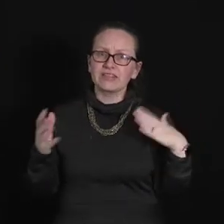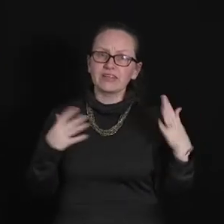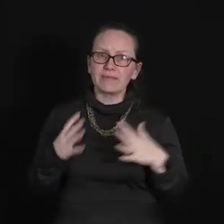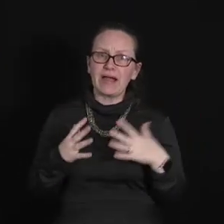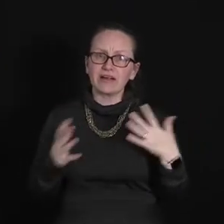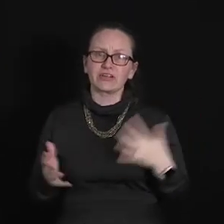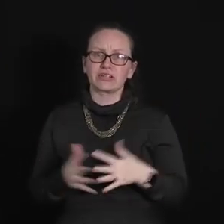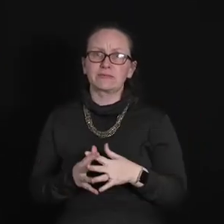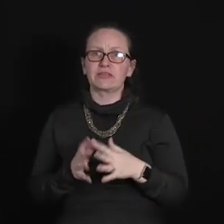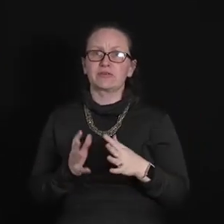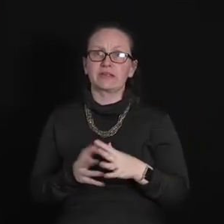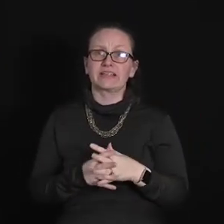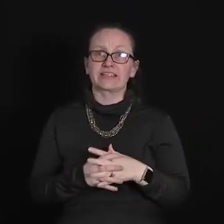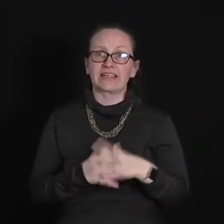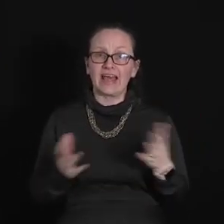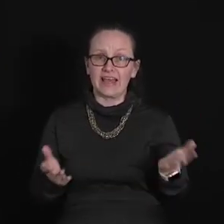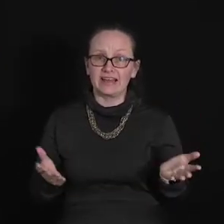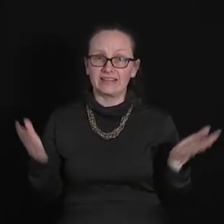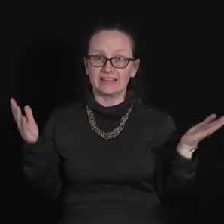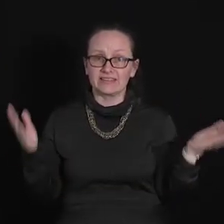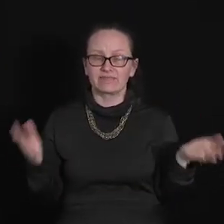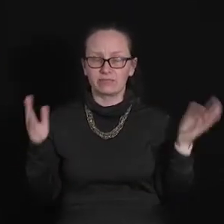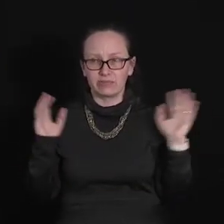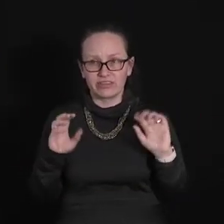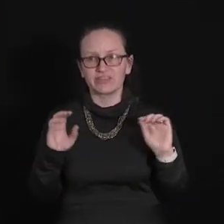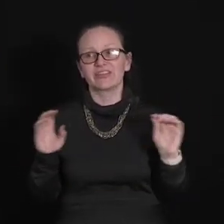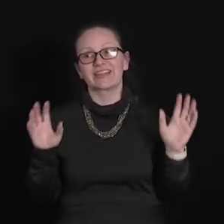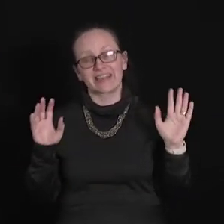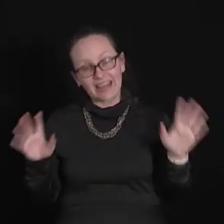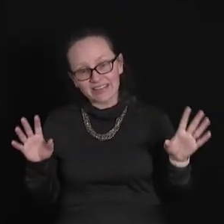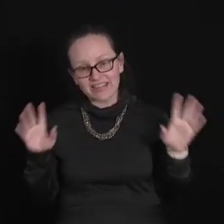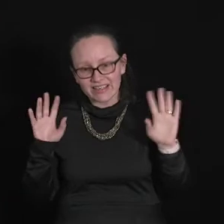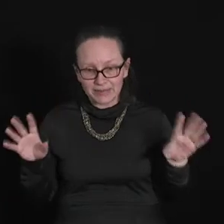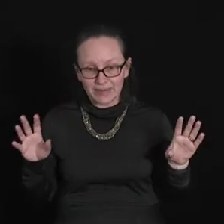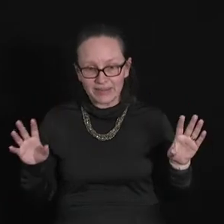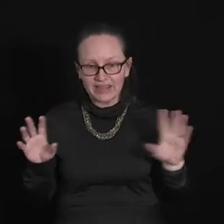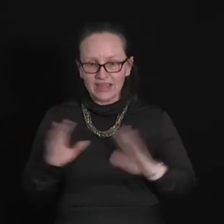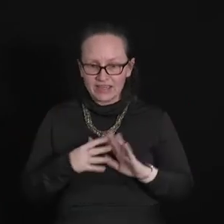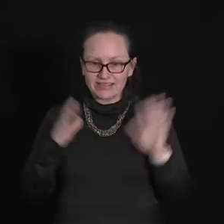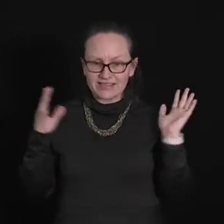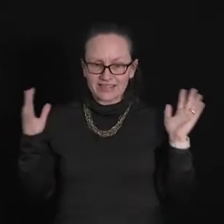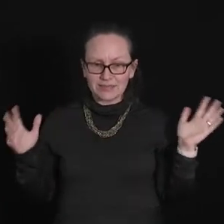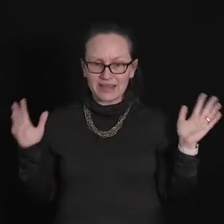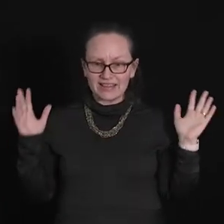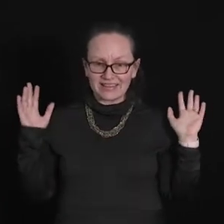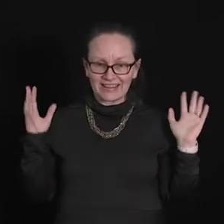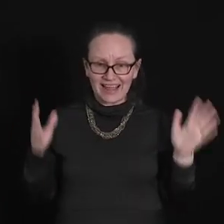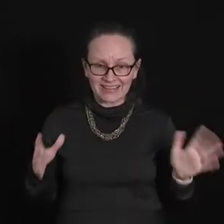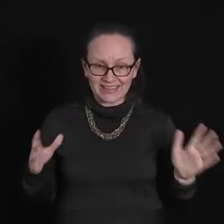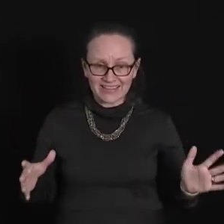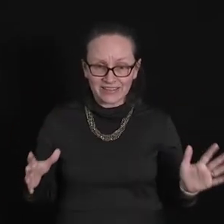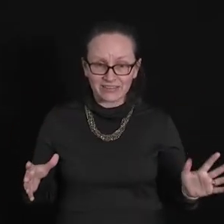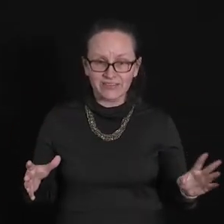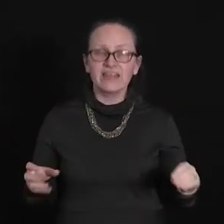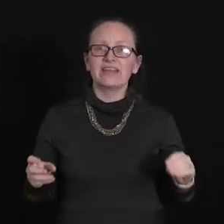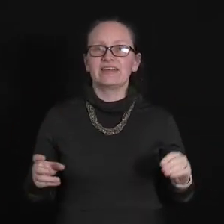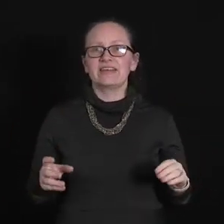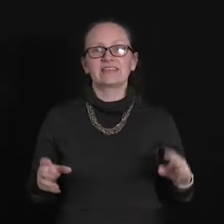so the paradox with Schrodinger's cat, with the Schrodinger cat experiment, is does this mean that the cat itself is